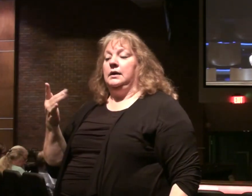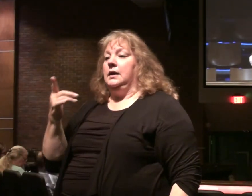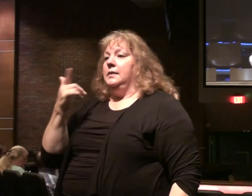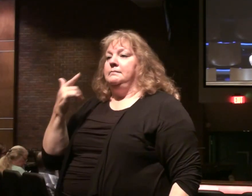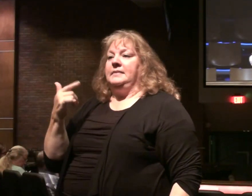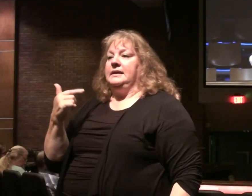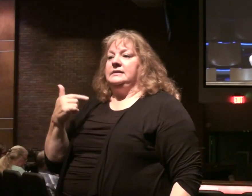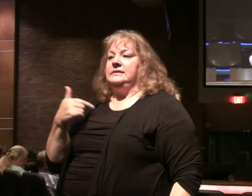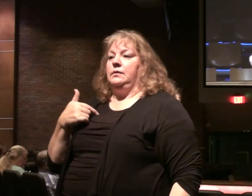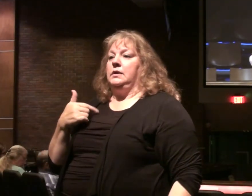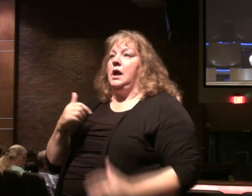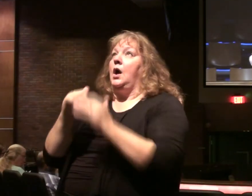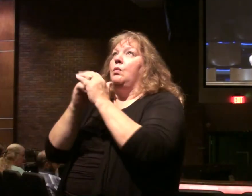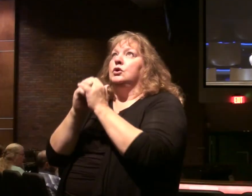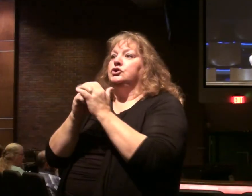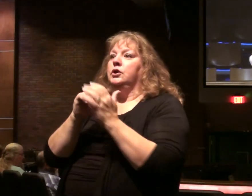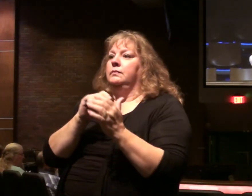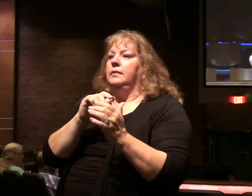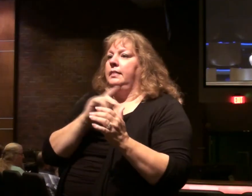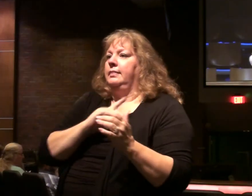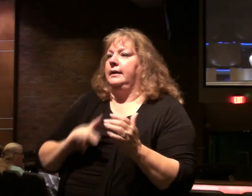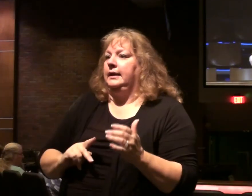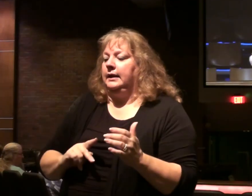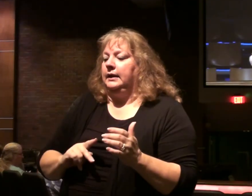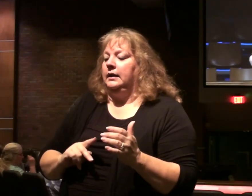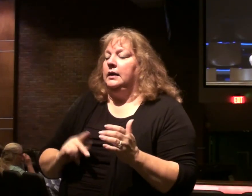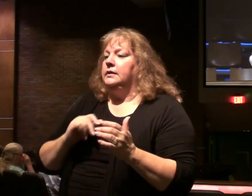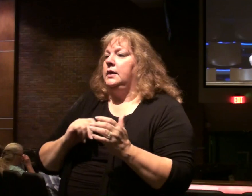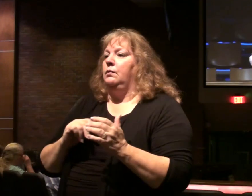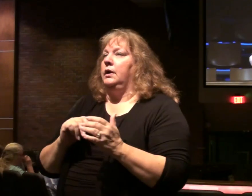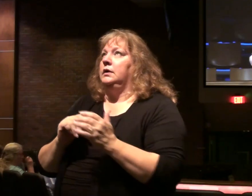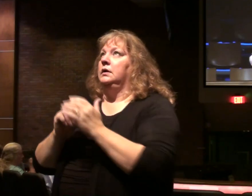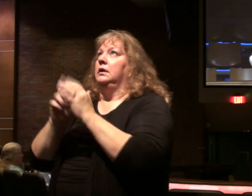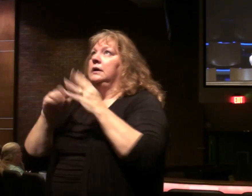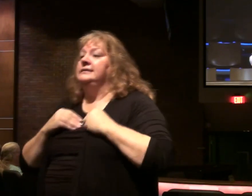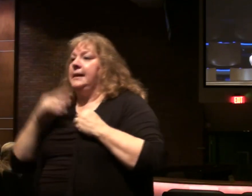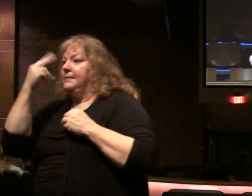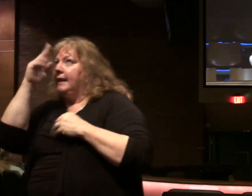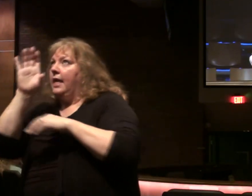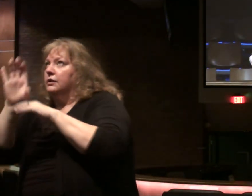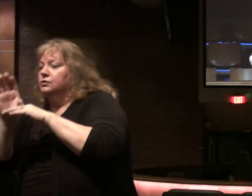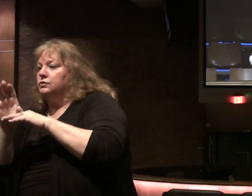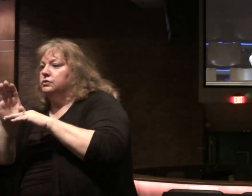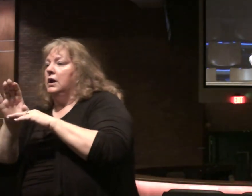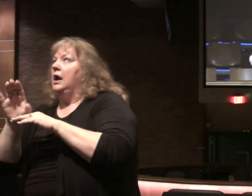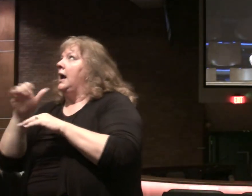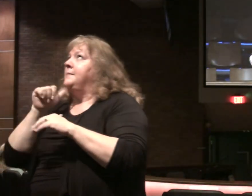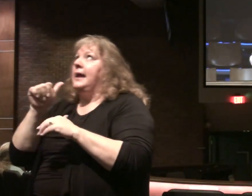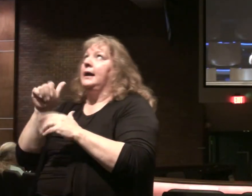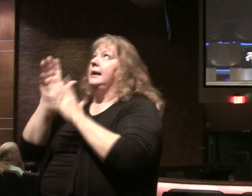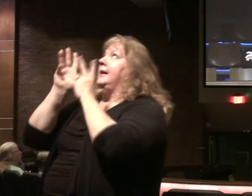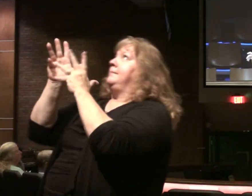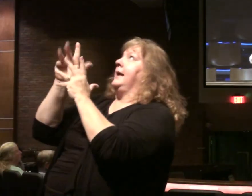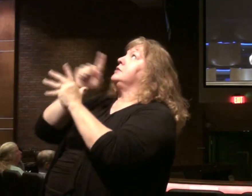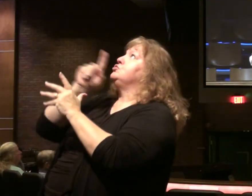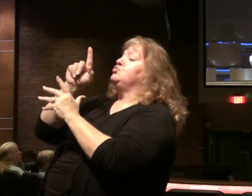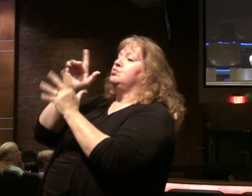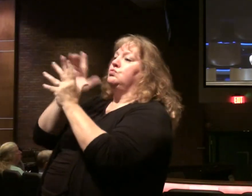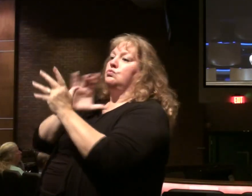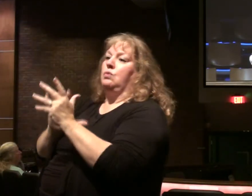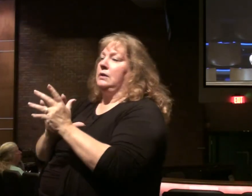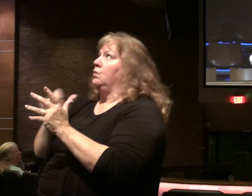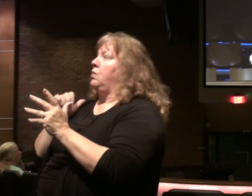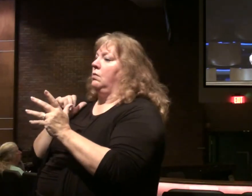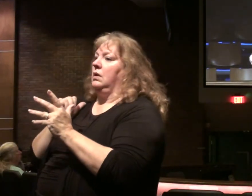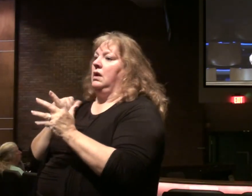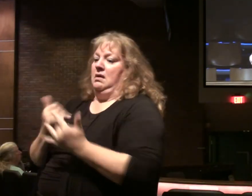Worship Caesar. They wouldn't bow before the Catholic Church. They wouldn't forsake the true Christ. The Lord hasn't called.